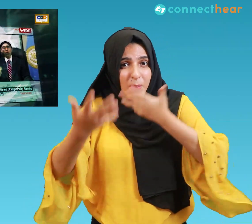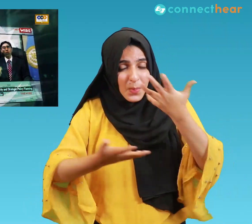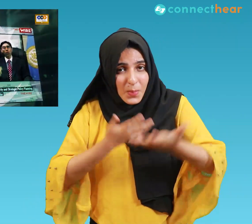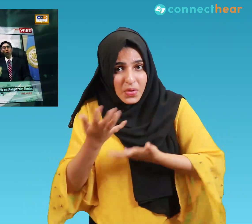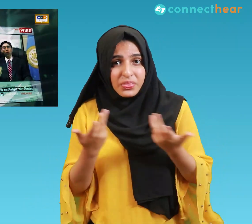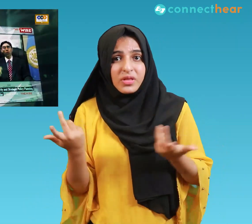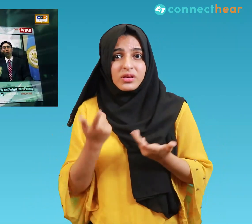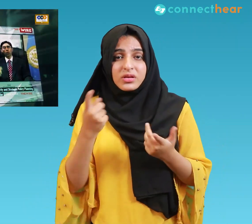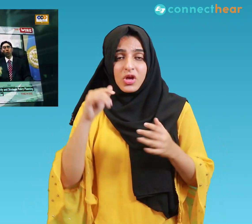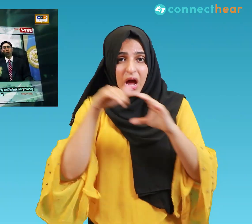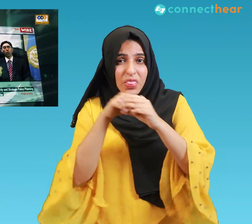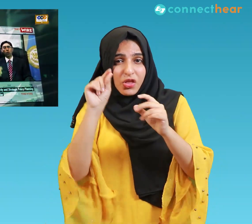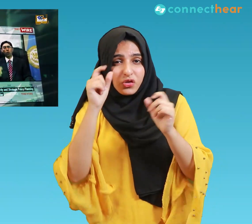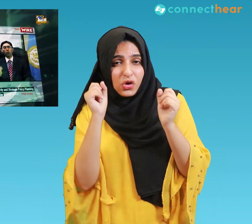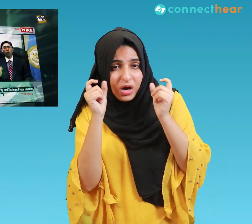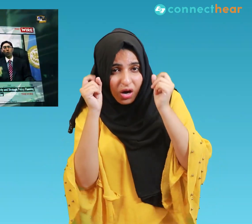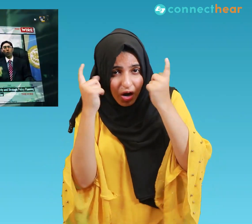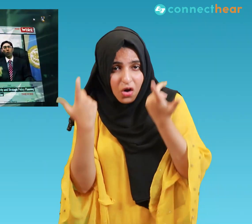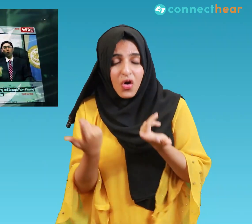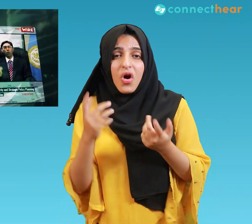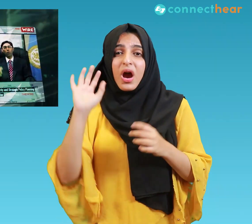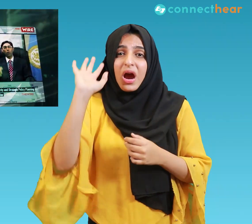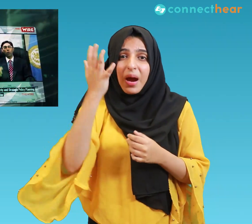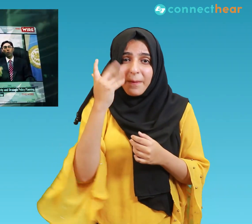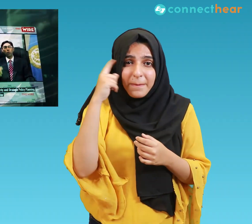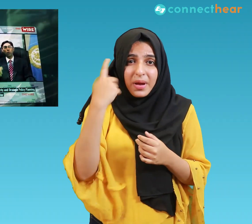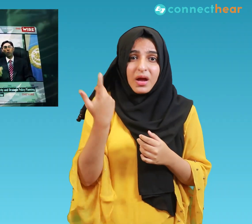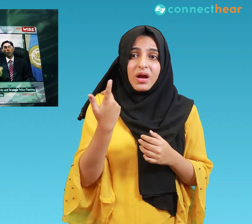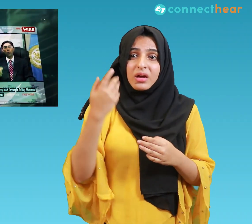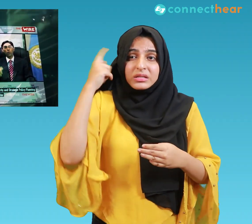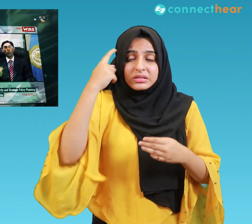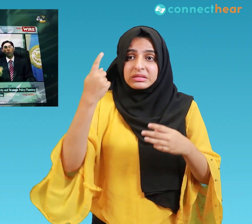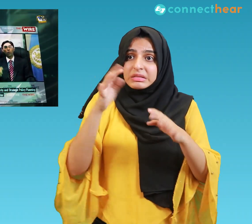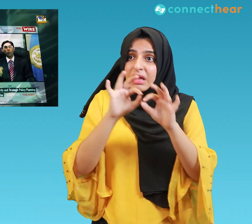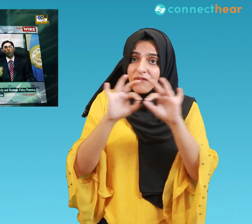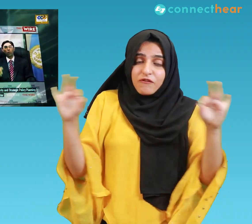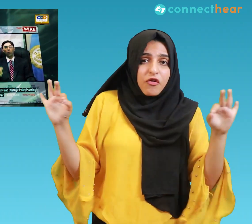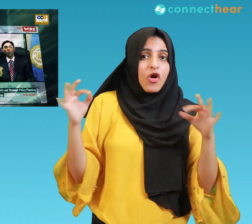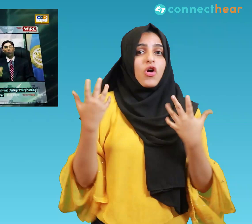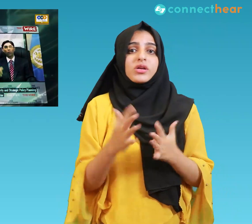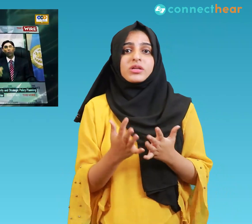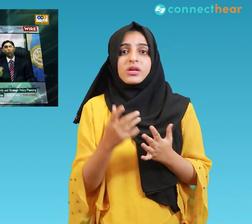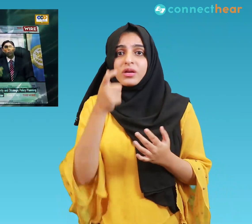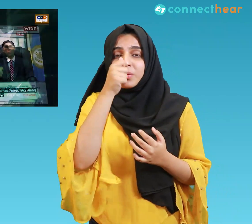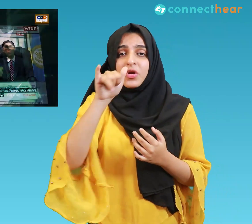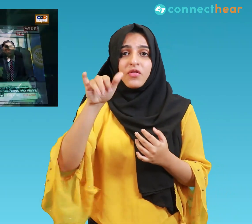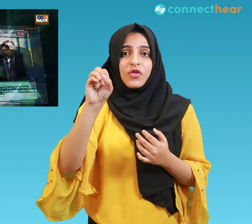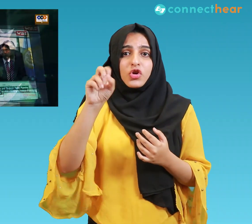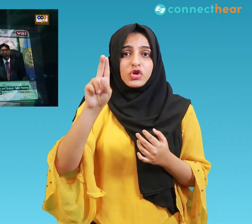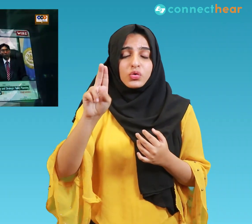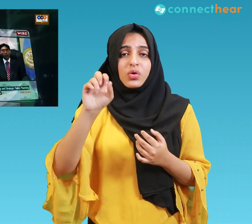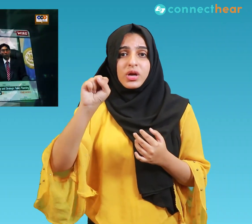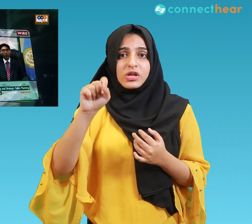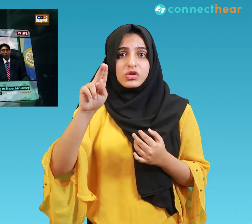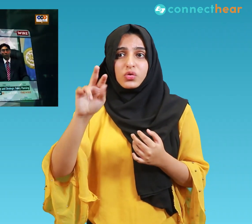aggressive and even at times, no holds barred. Mr. Yusuf thought it was a candid discussion. However,